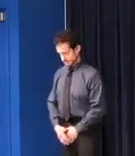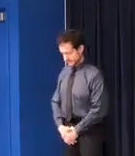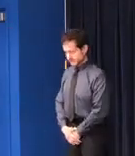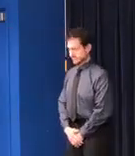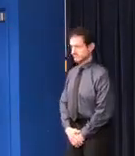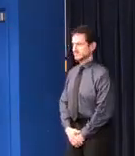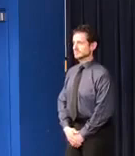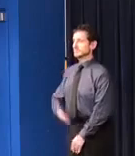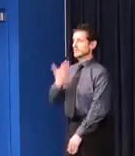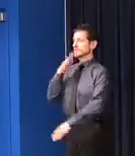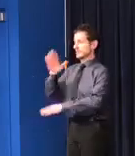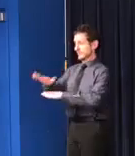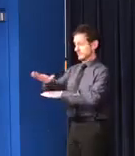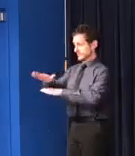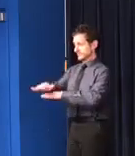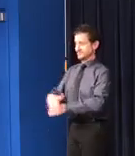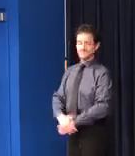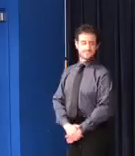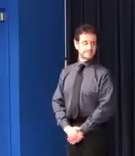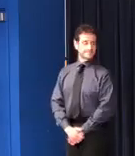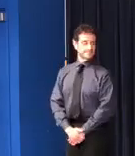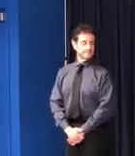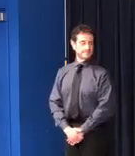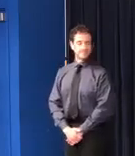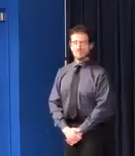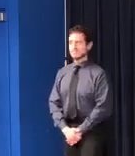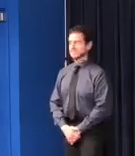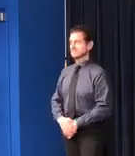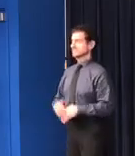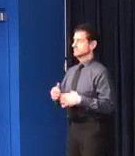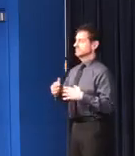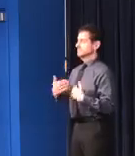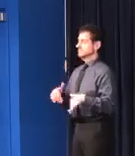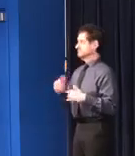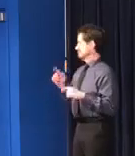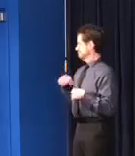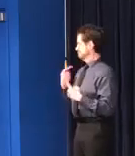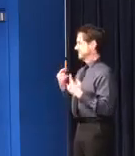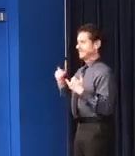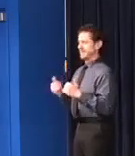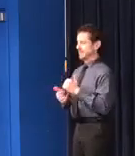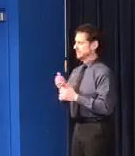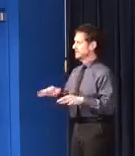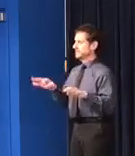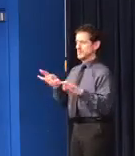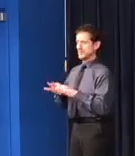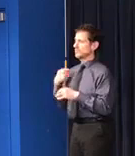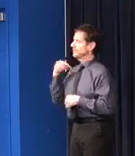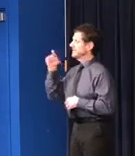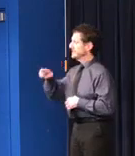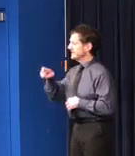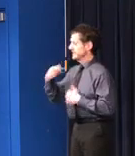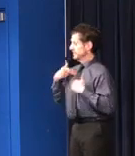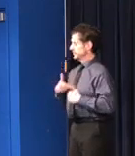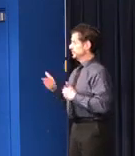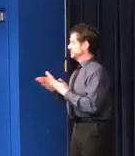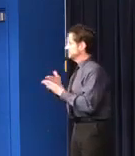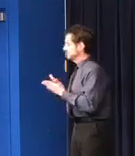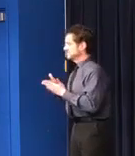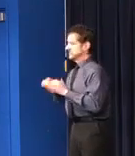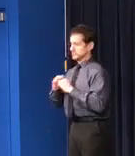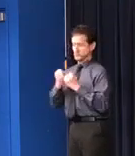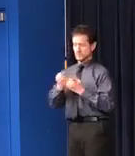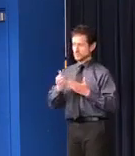Good afternoon. Now more than ever, the value of and the necessity for human and social services